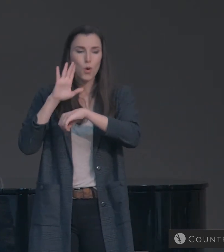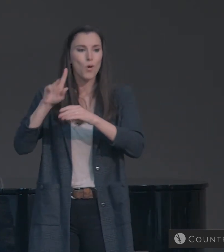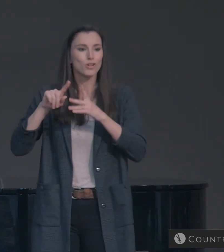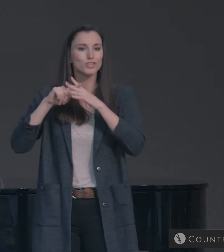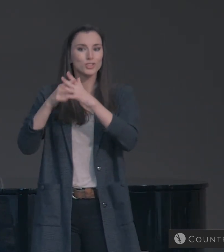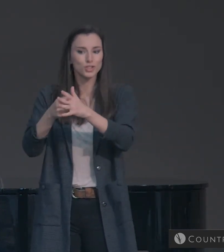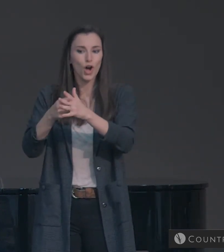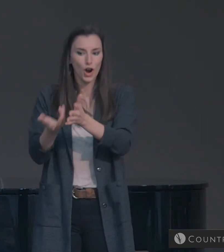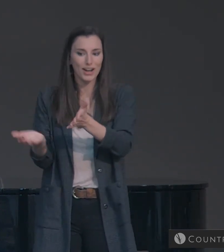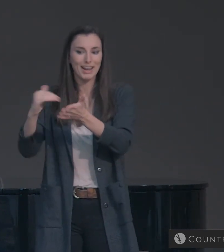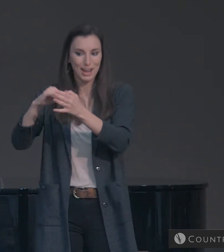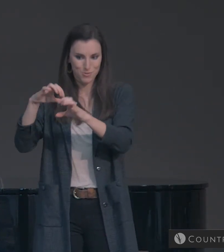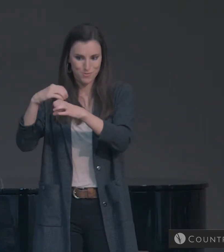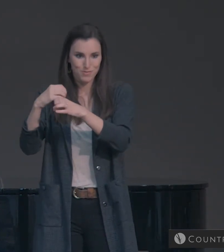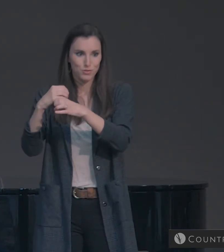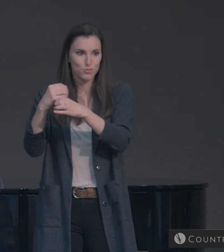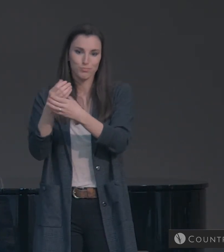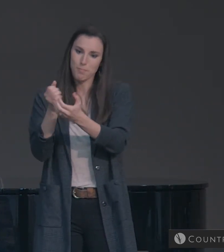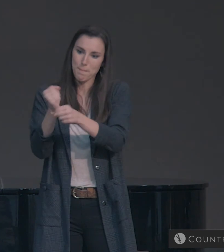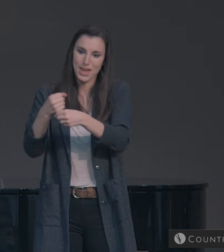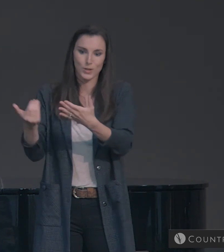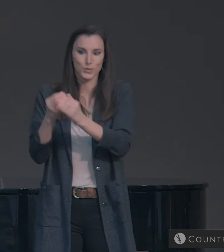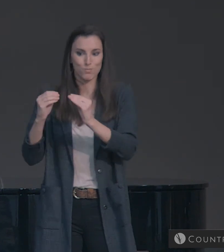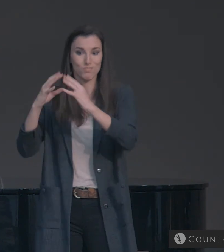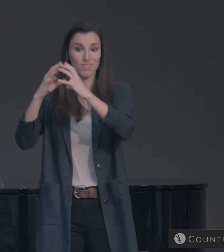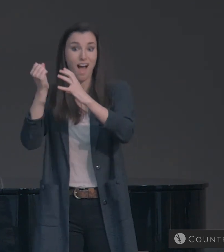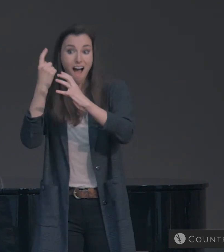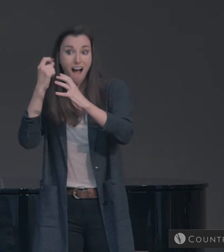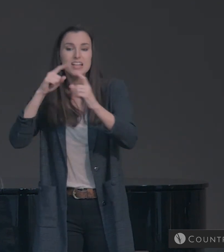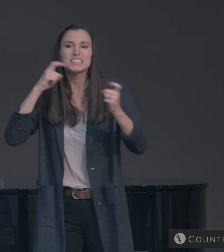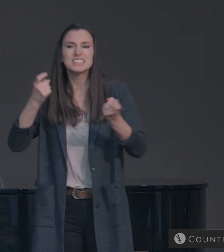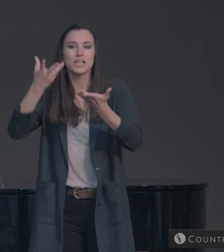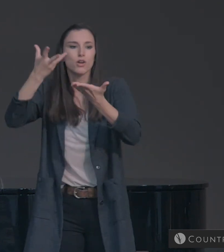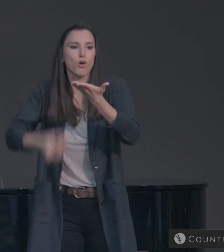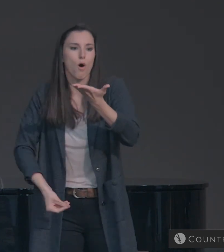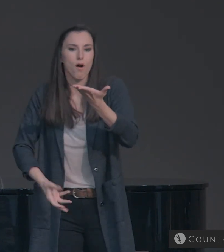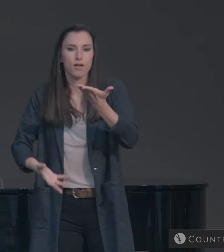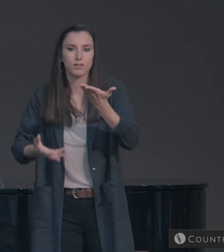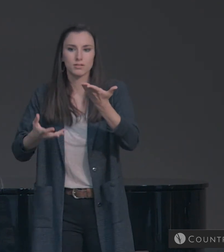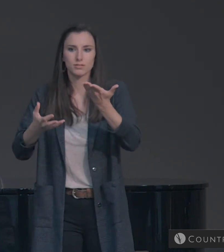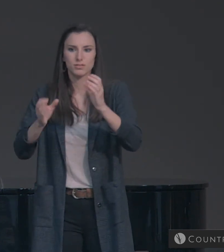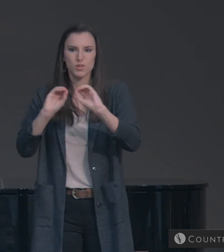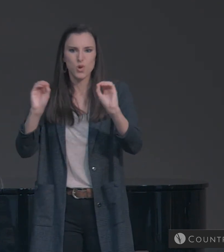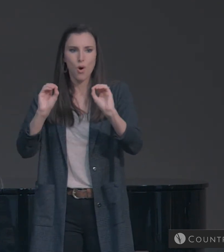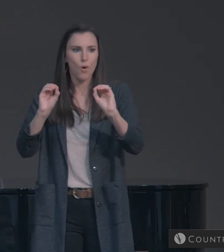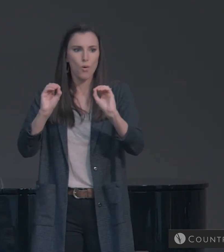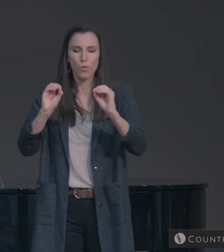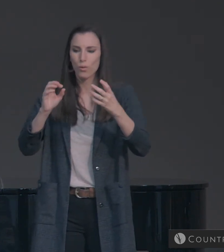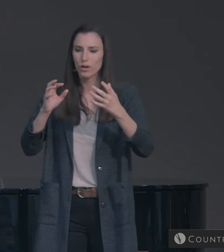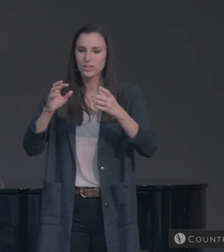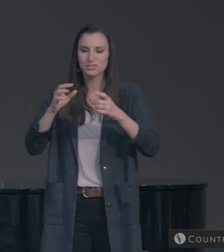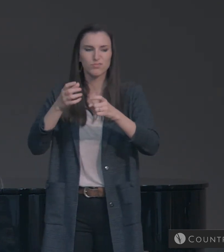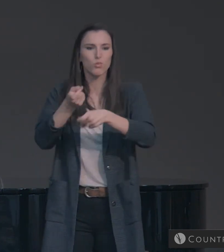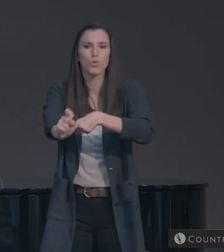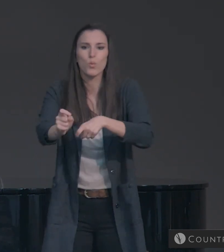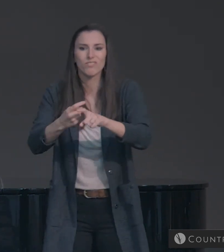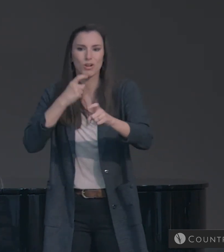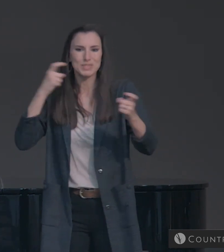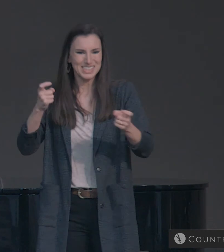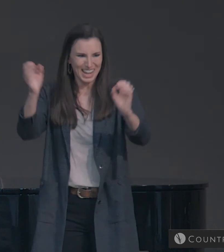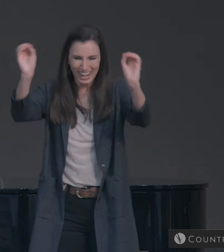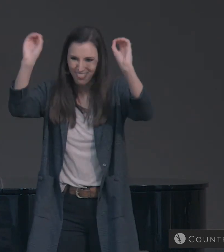sin gone. It will be taken away. The curse's effects will be gone. God will make